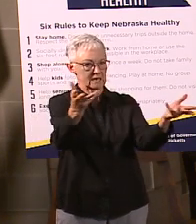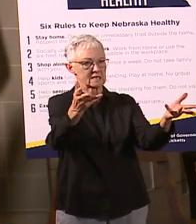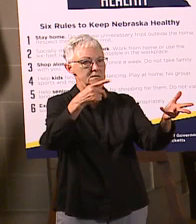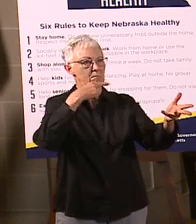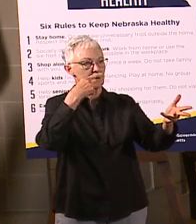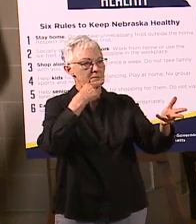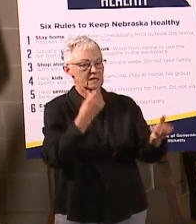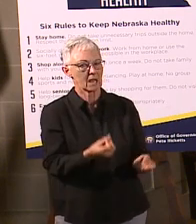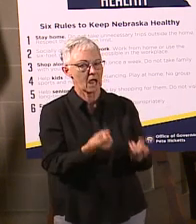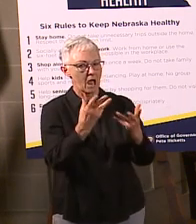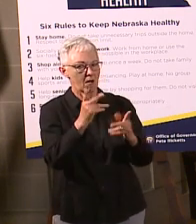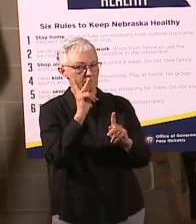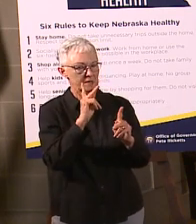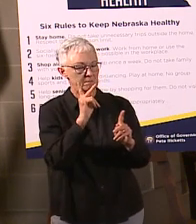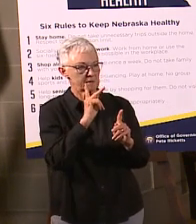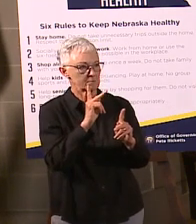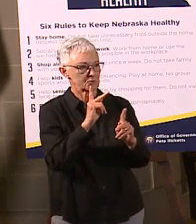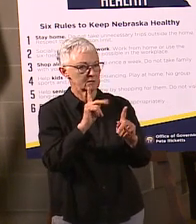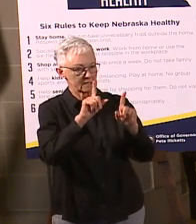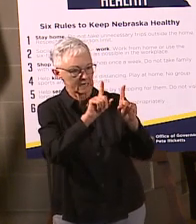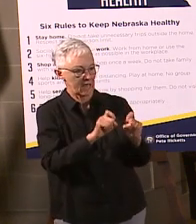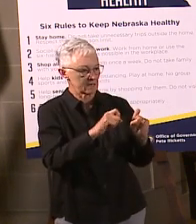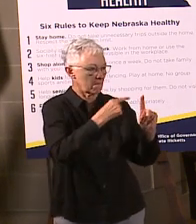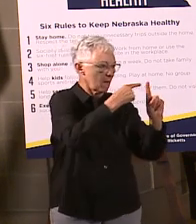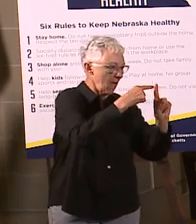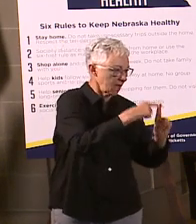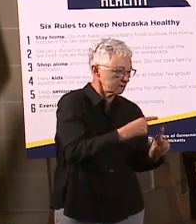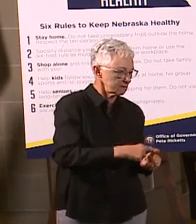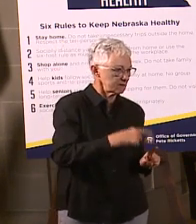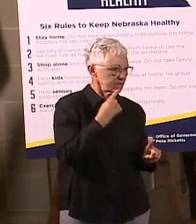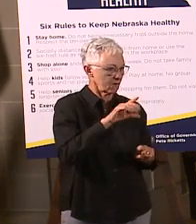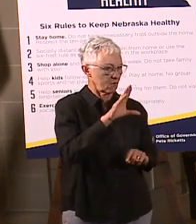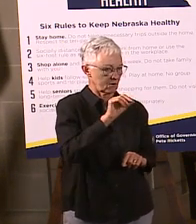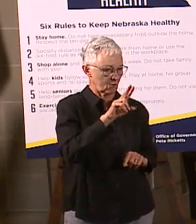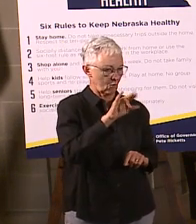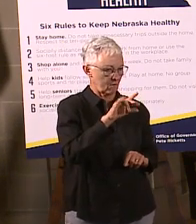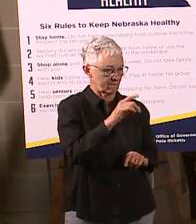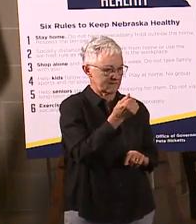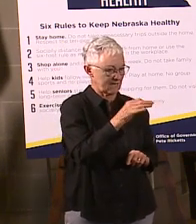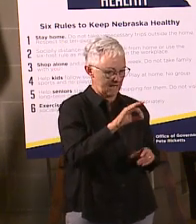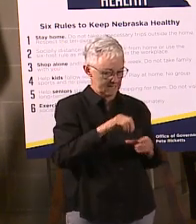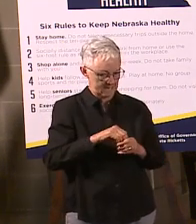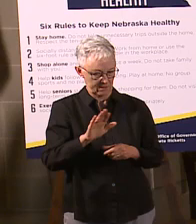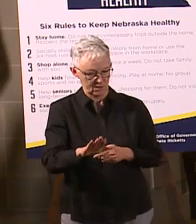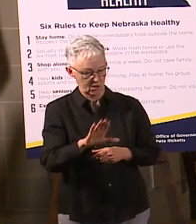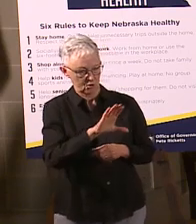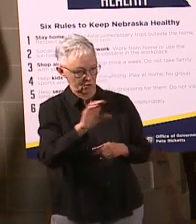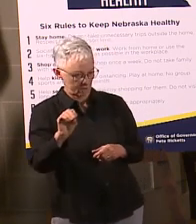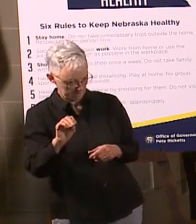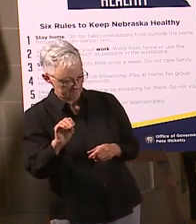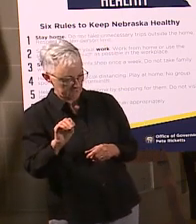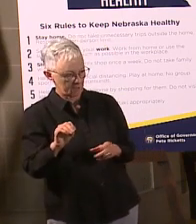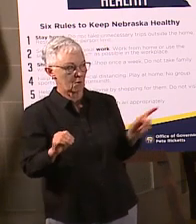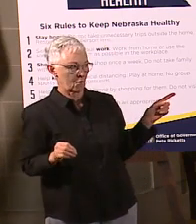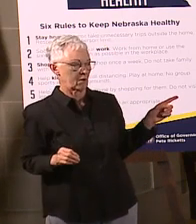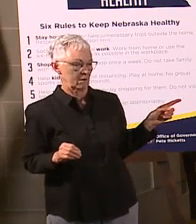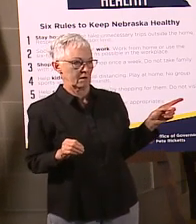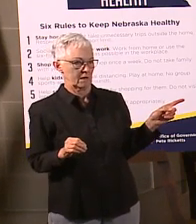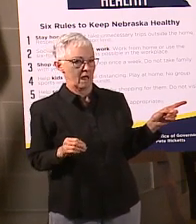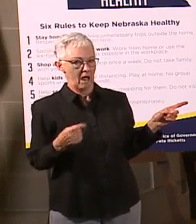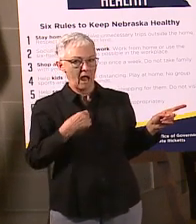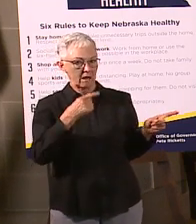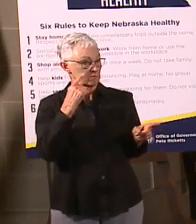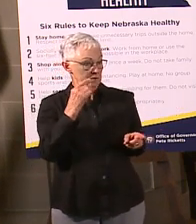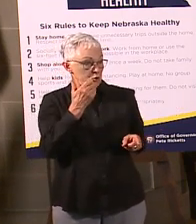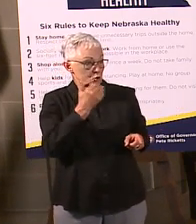this is why it's really a local-type decision to work with your local public health department. The thing that I'm most concerned about is we make sure that any data that is released is